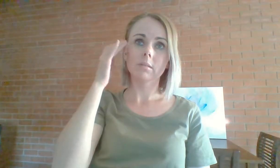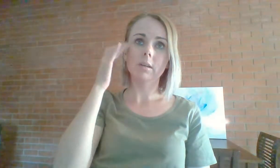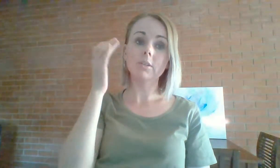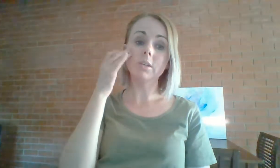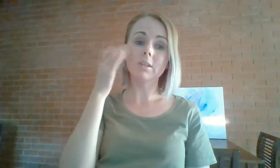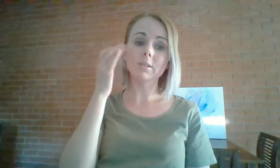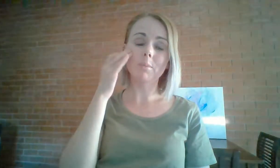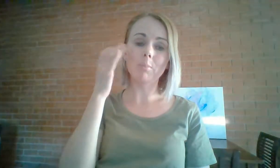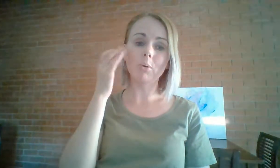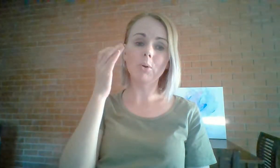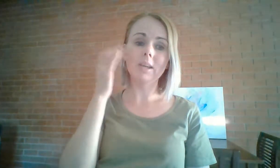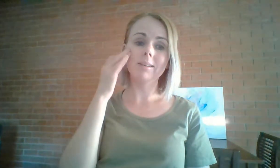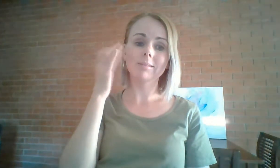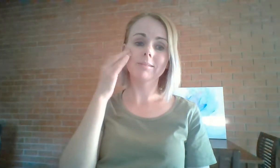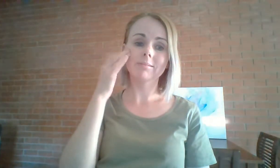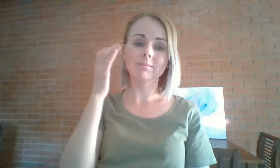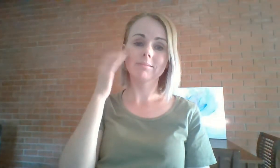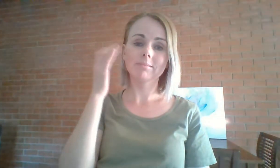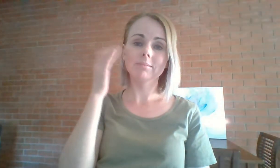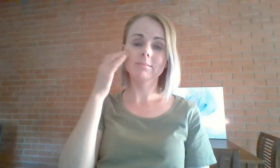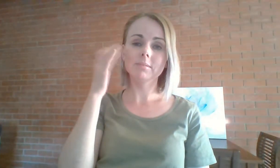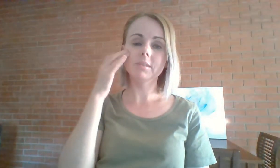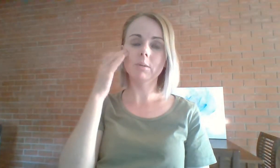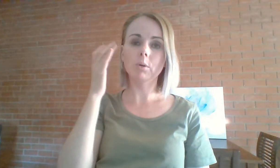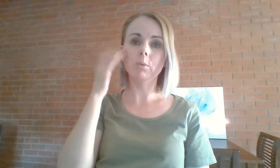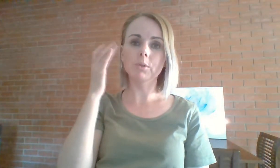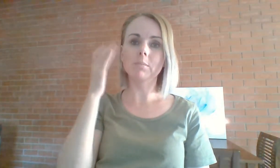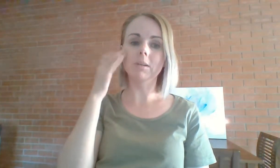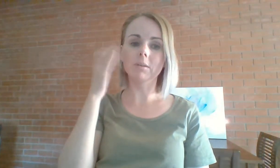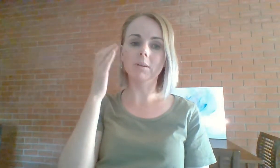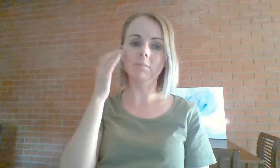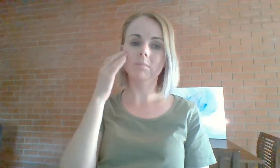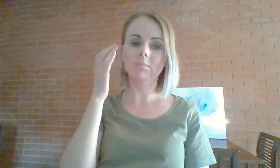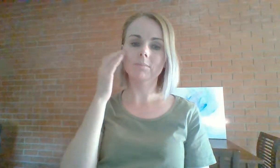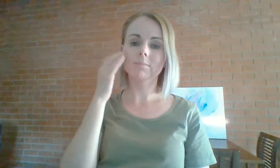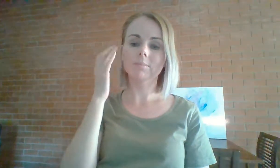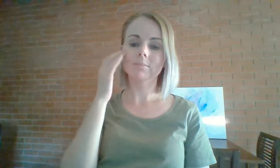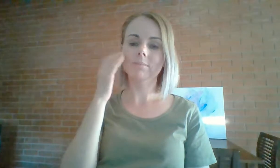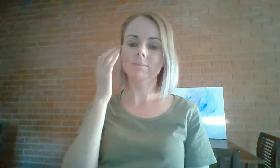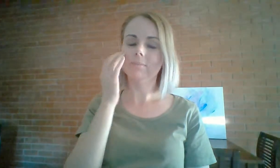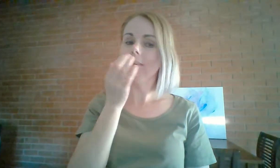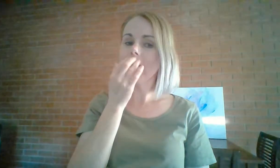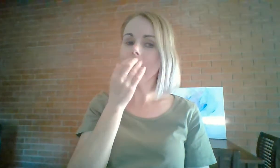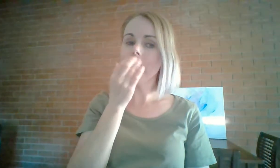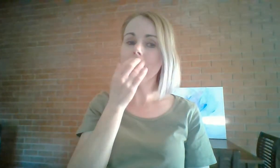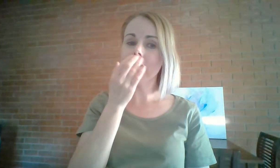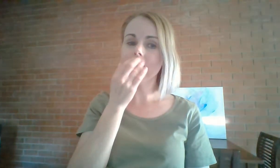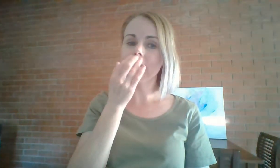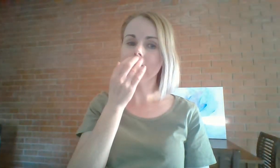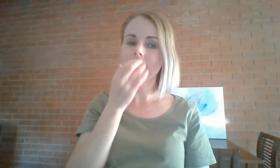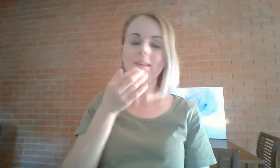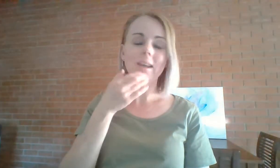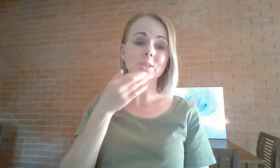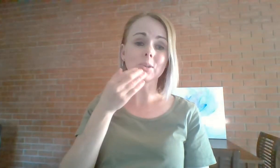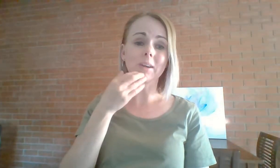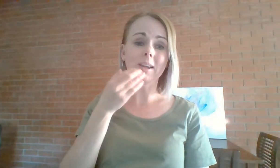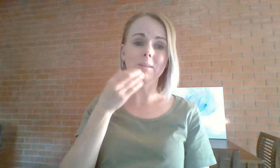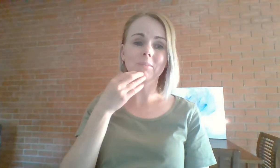And tune into my body and see what it wants me to know. I remember how strong I am.